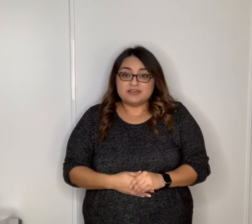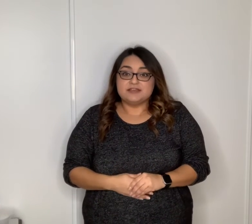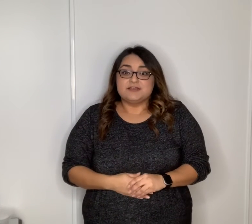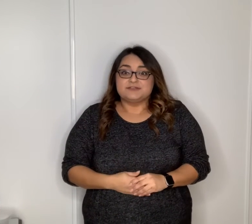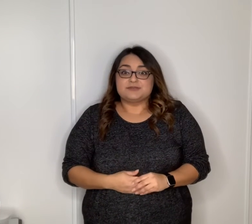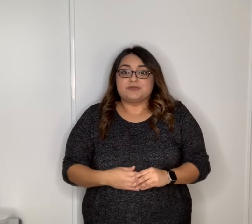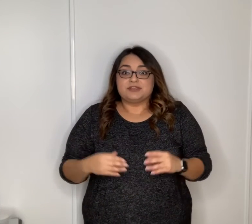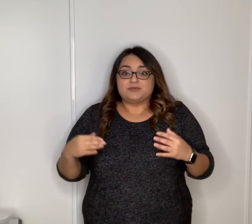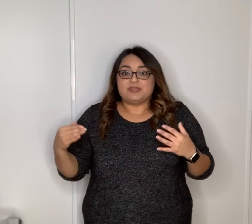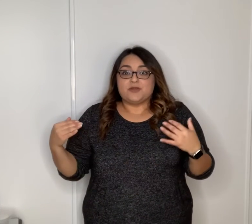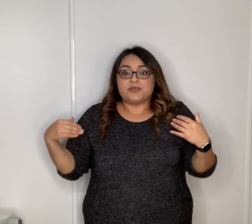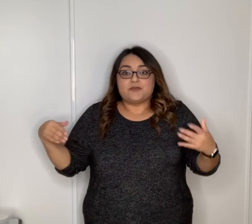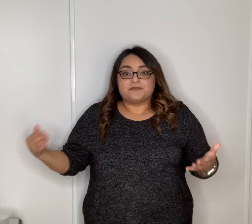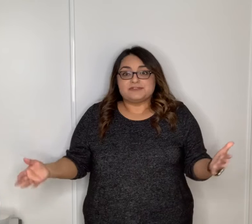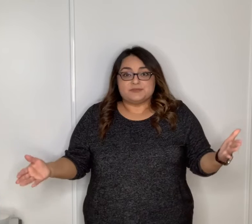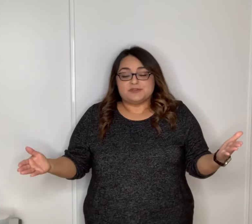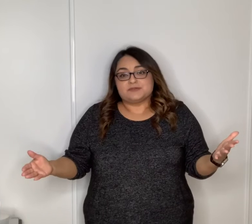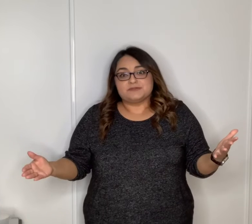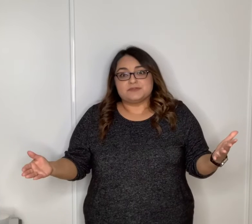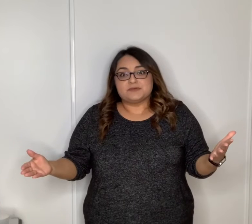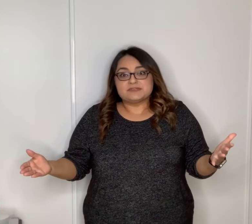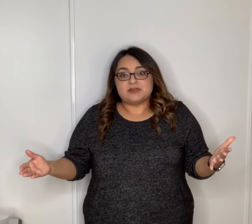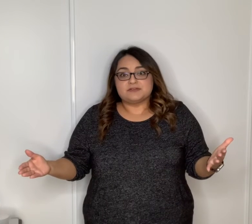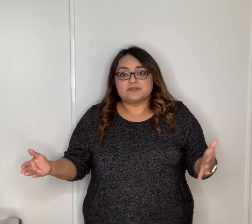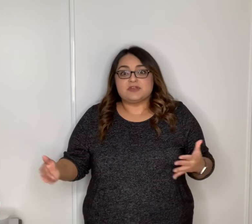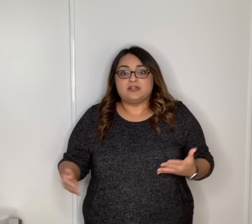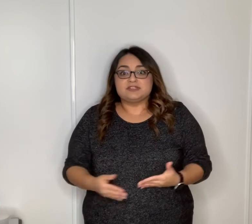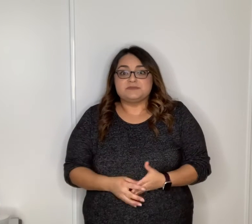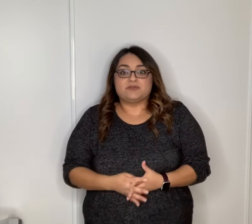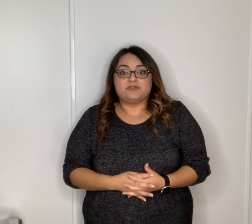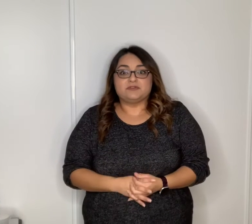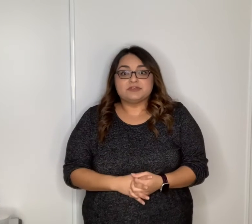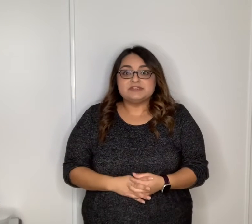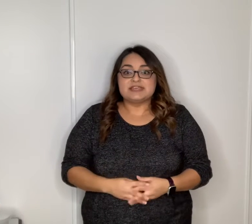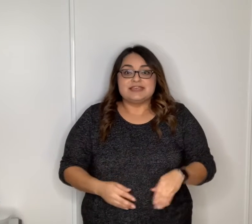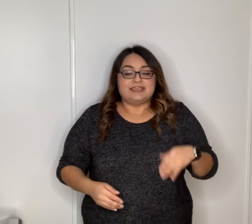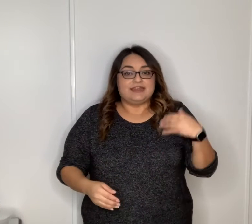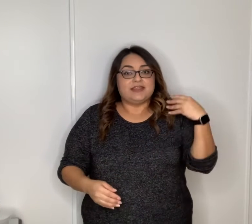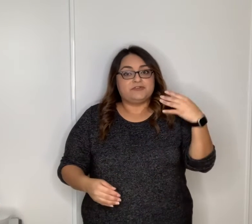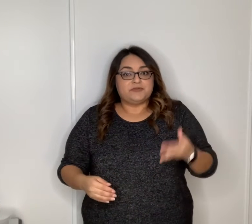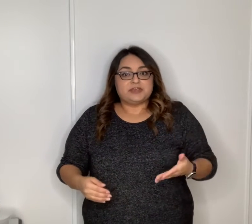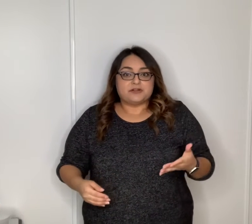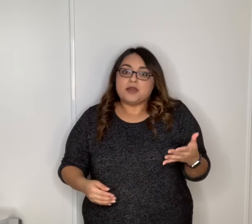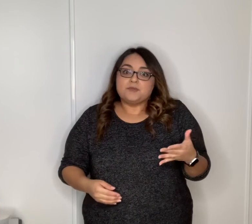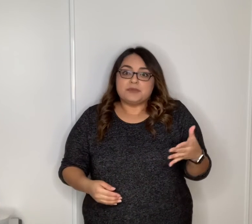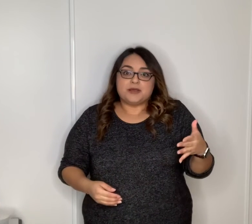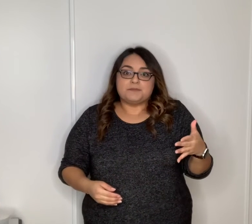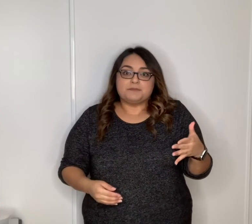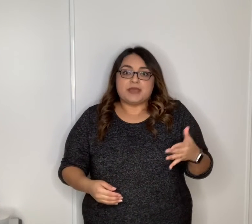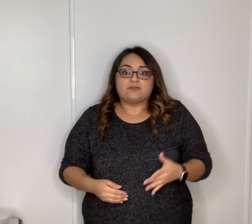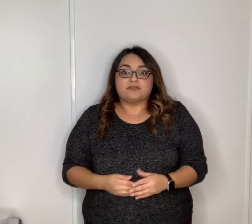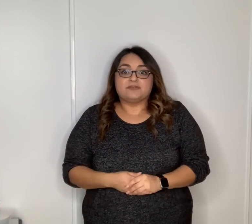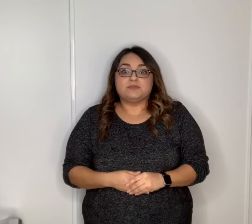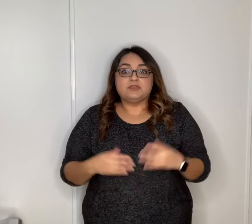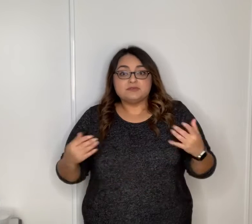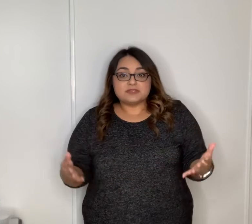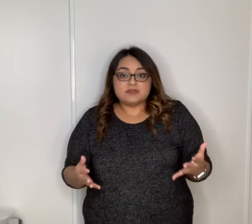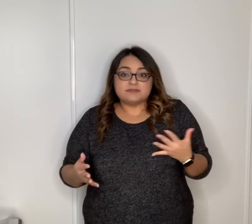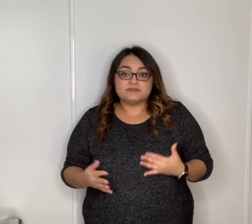so we're going to be going over some of those those songs those concepts that we've learned and every week i'll come back with some new songs some